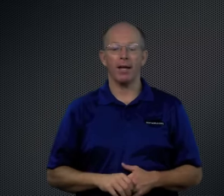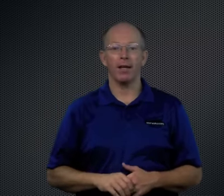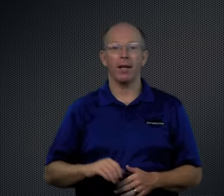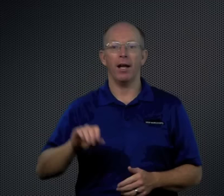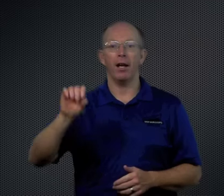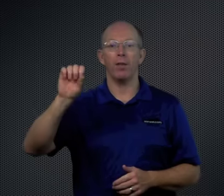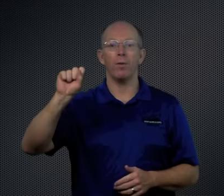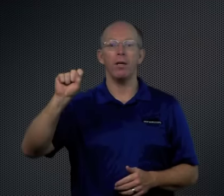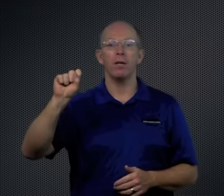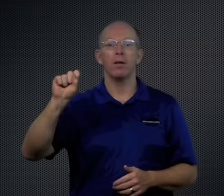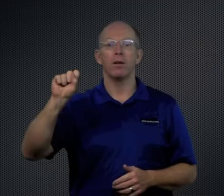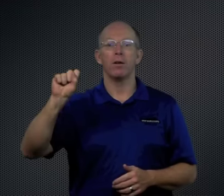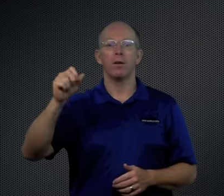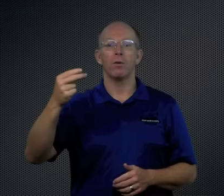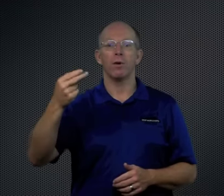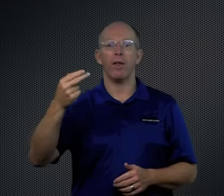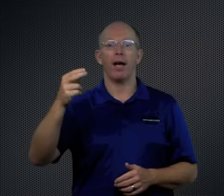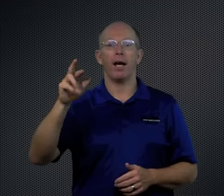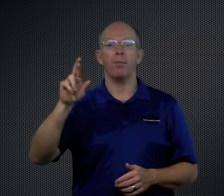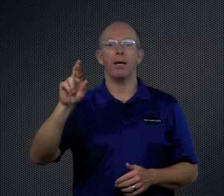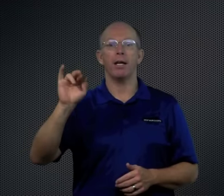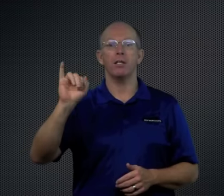Shrank. Another one with that combination.